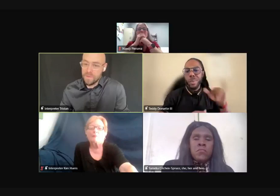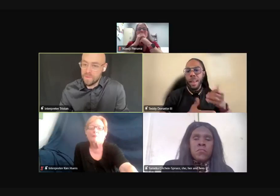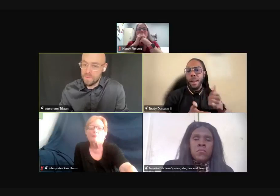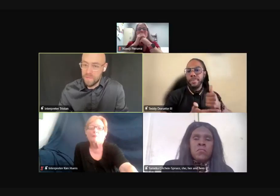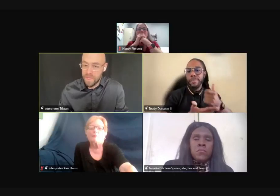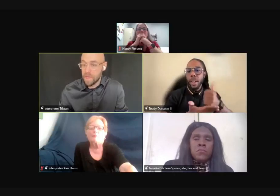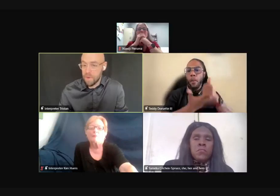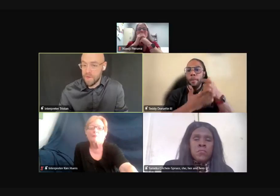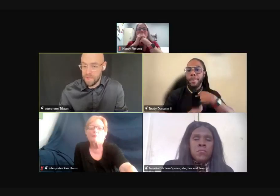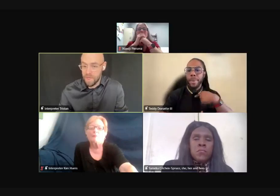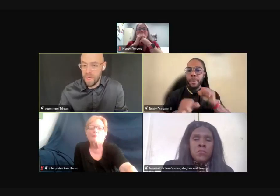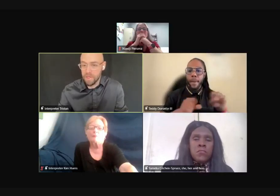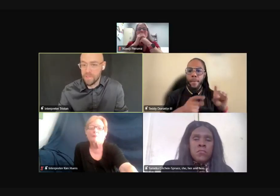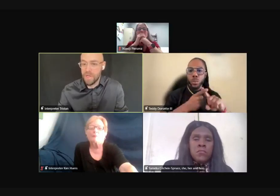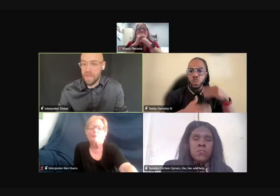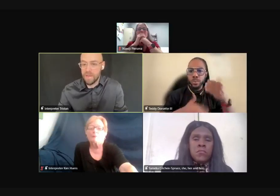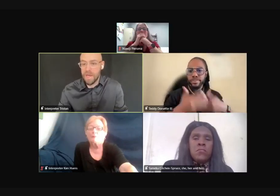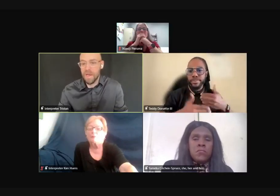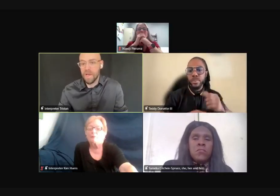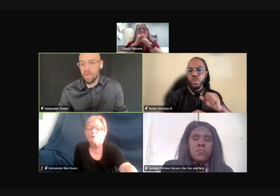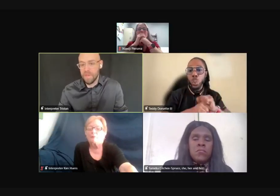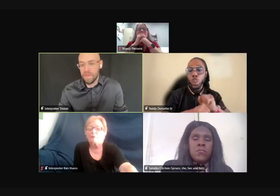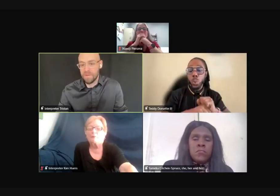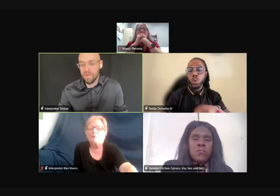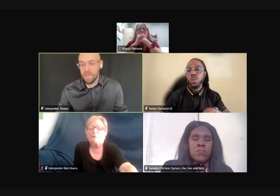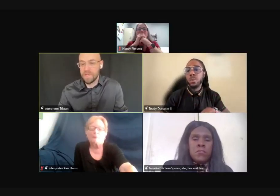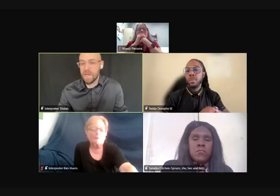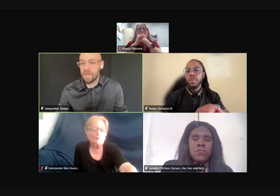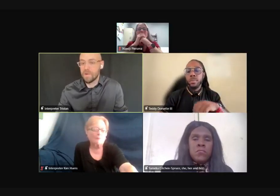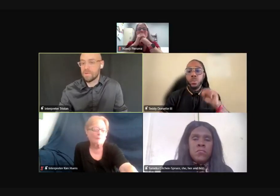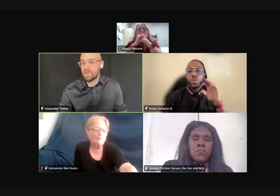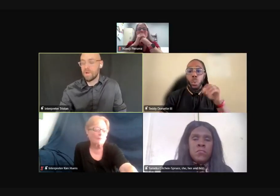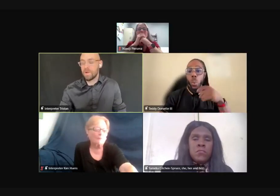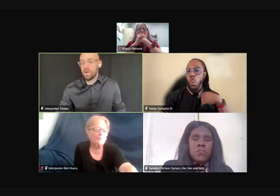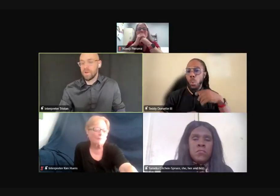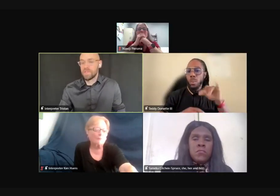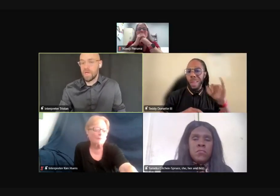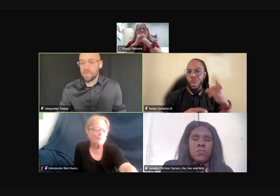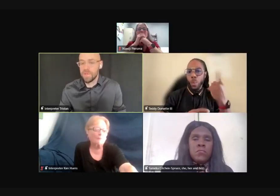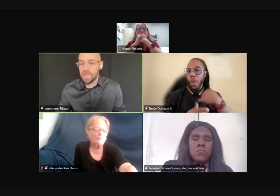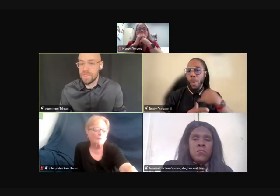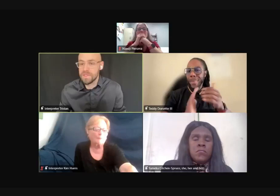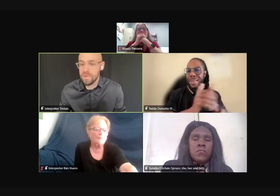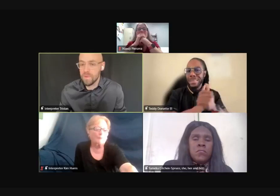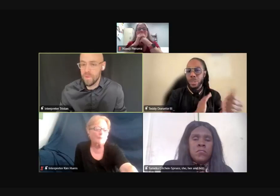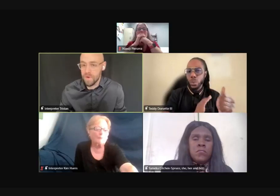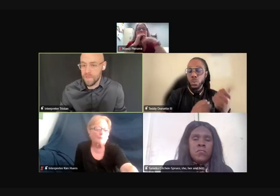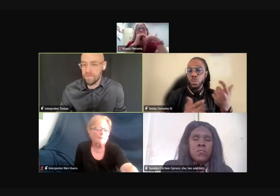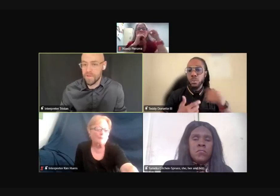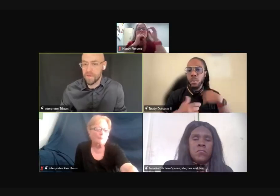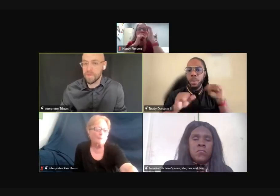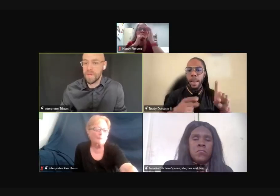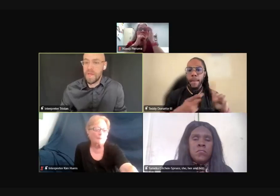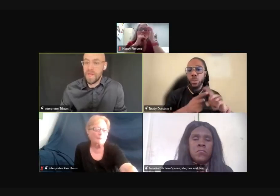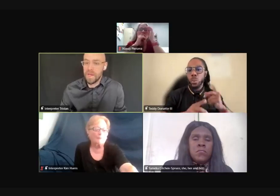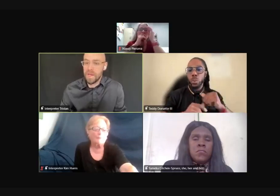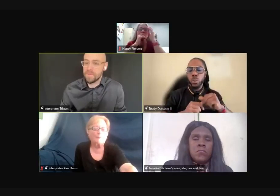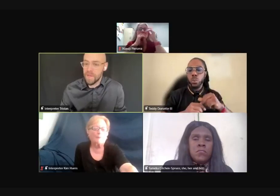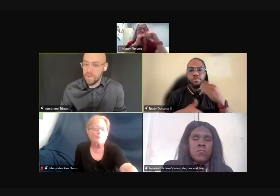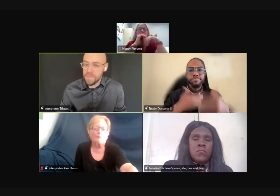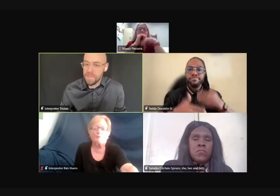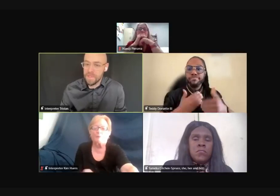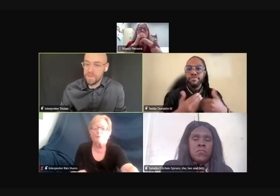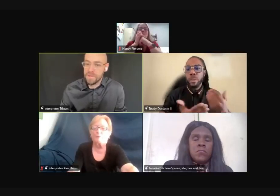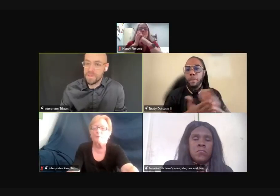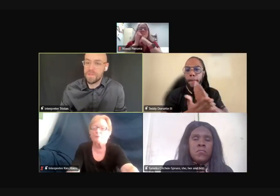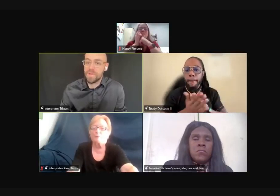went into, by the time that I went into college. And that helped me really to get into the field and